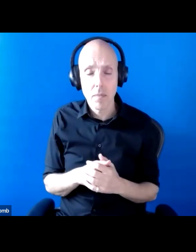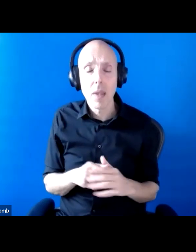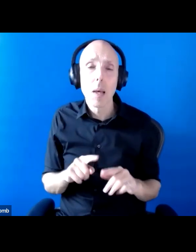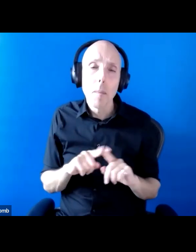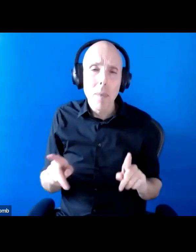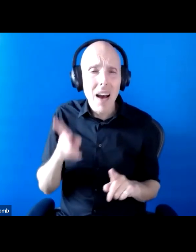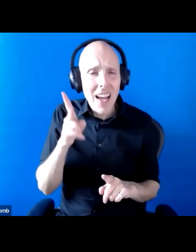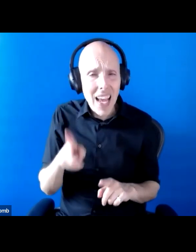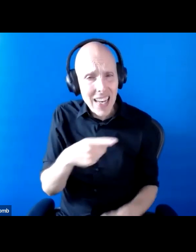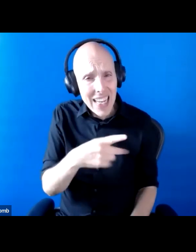really have needed to be said?